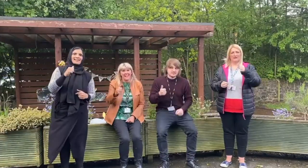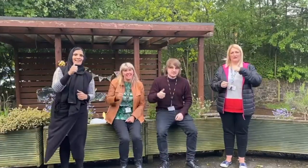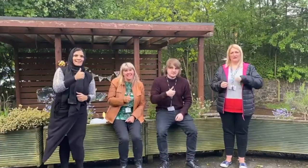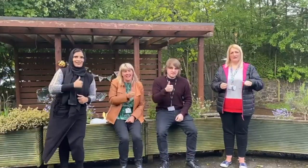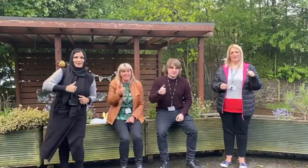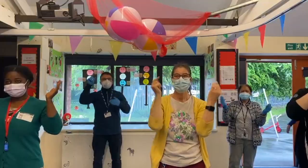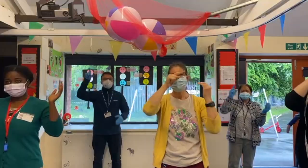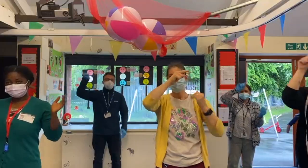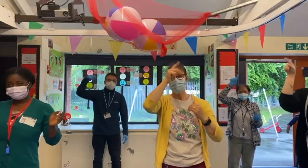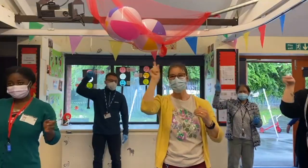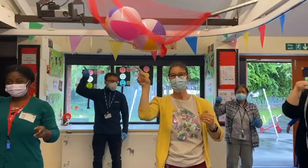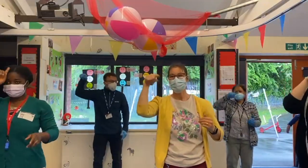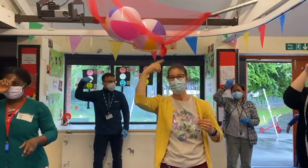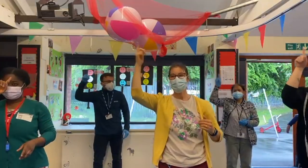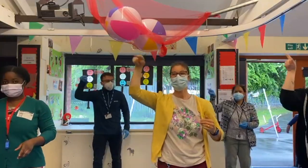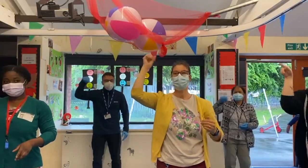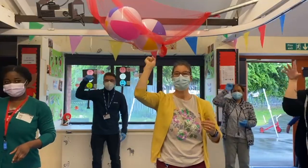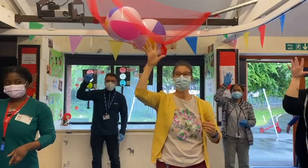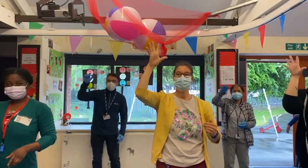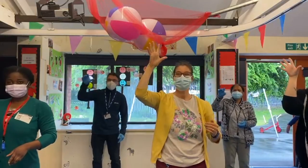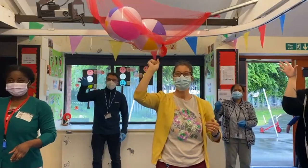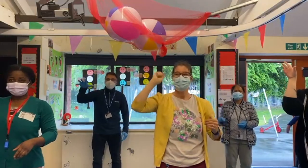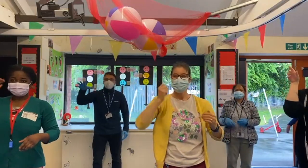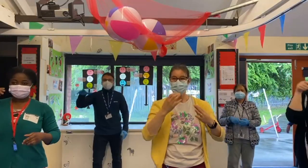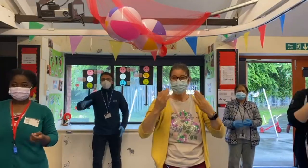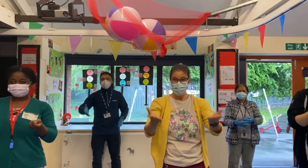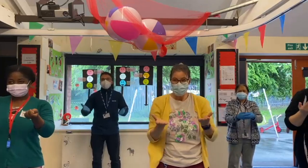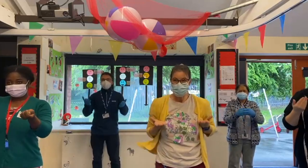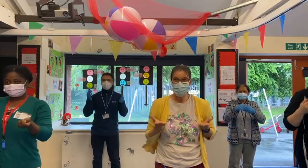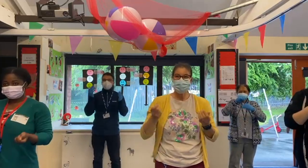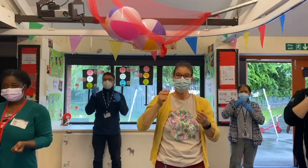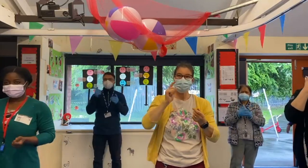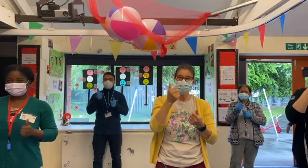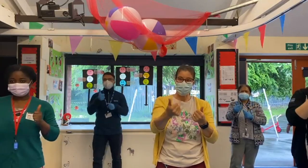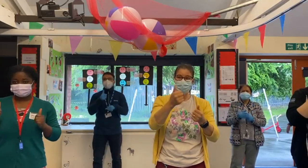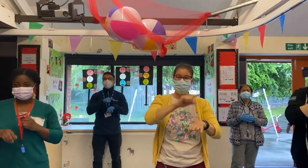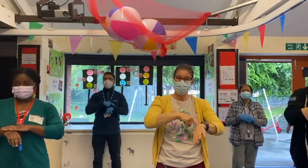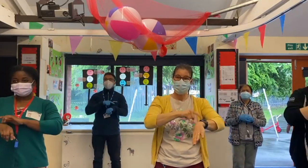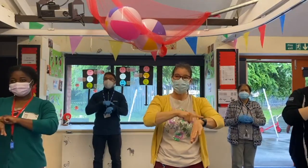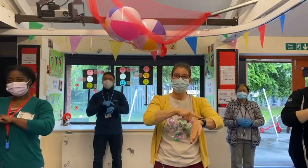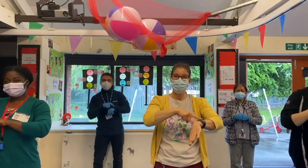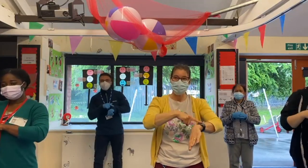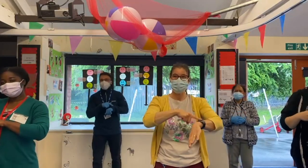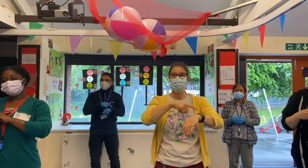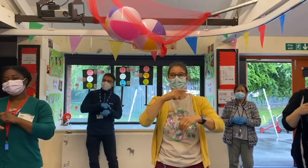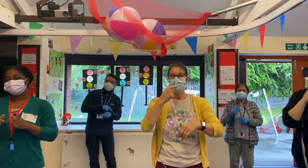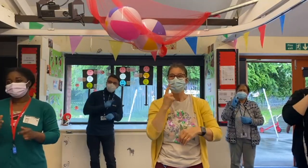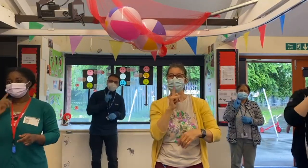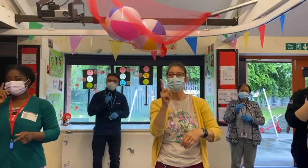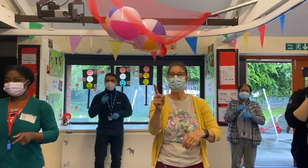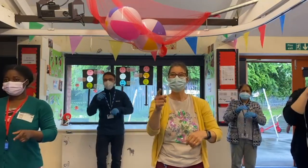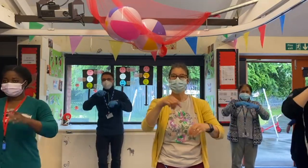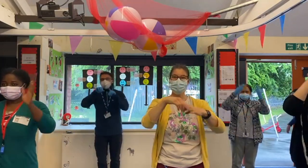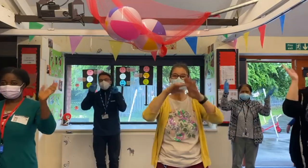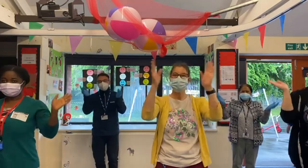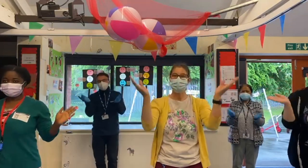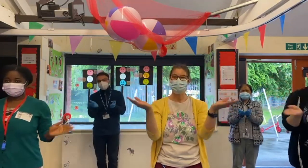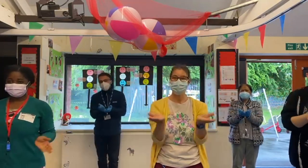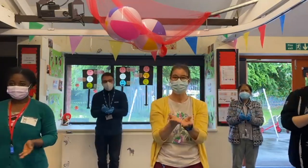alright Cover me in sunshine Shower me with good times Tell me that